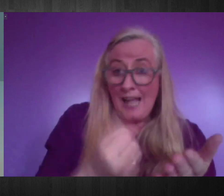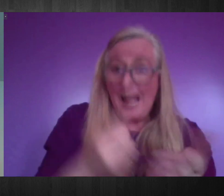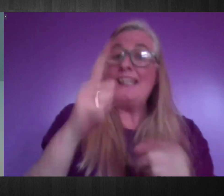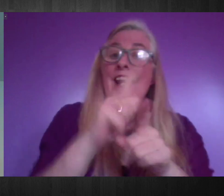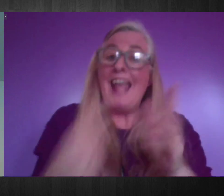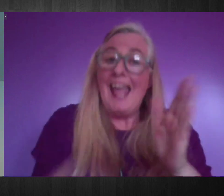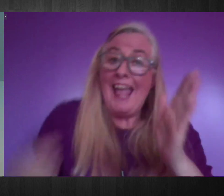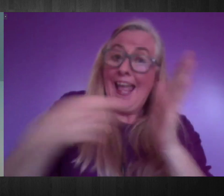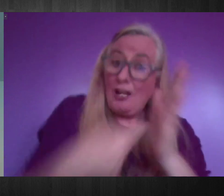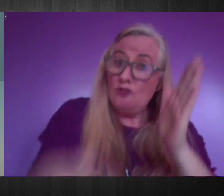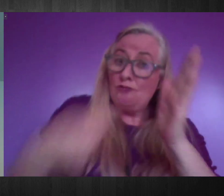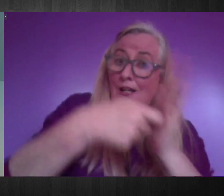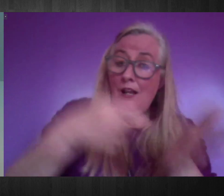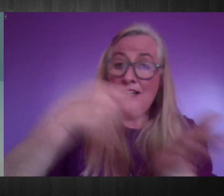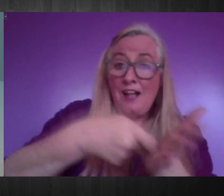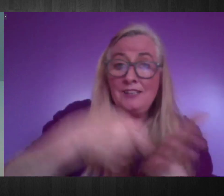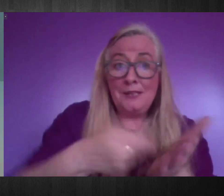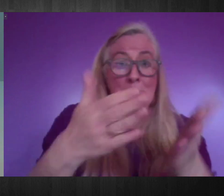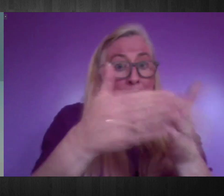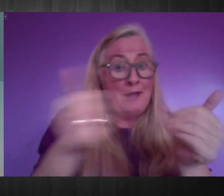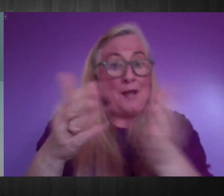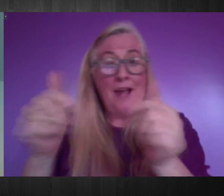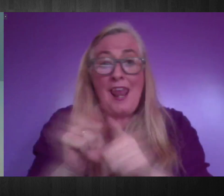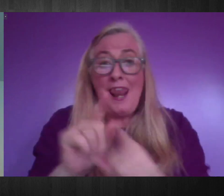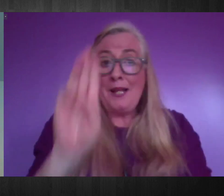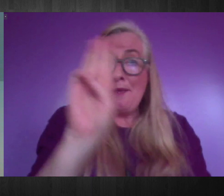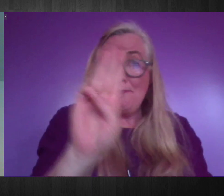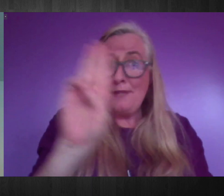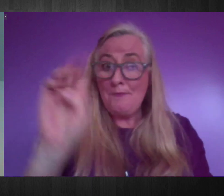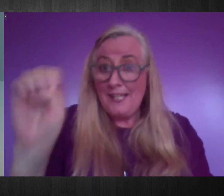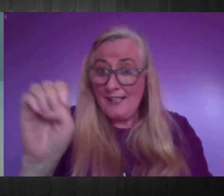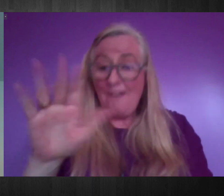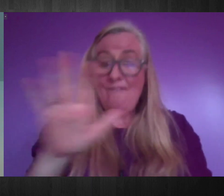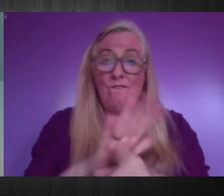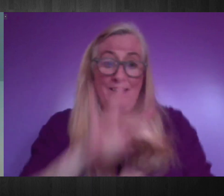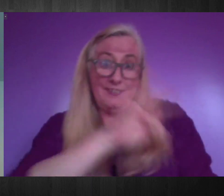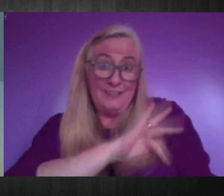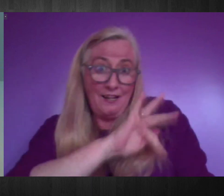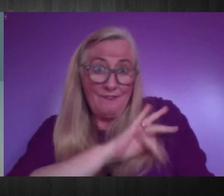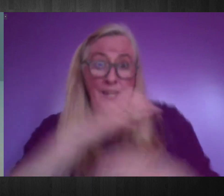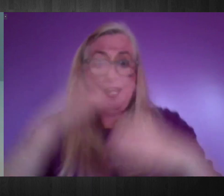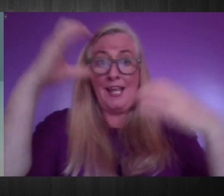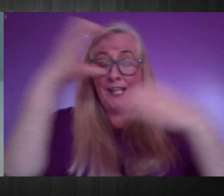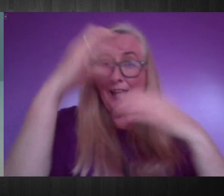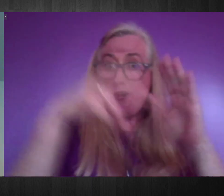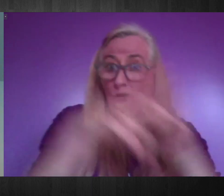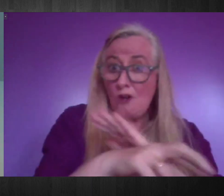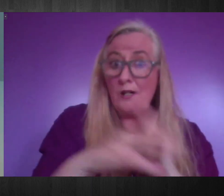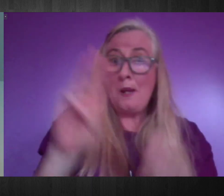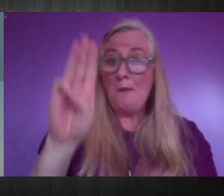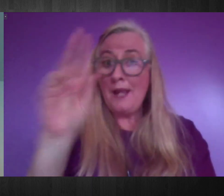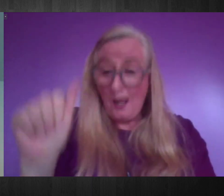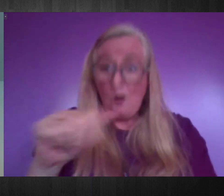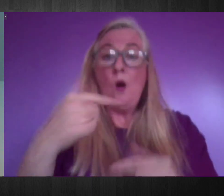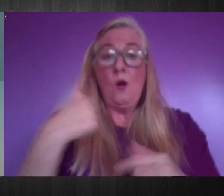unnecessary items such as PPE for themselves, their carers or personal assistance. The Commission has spoken out publicly